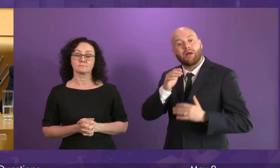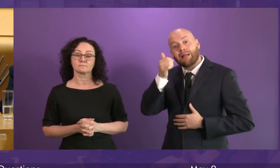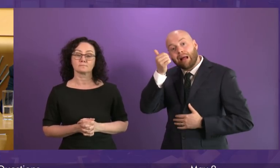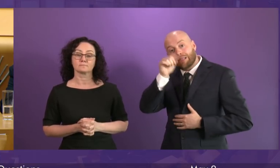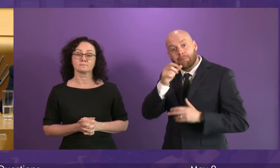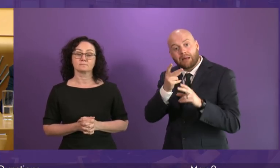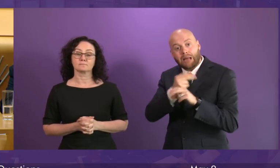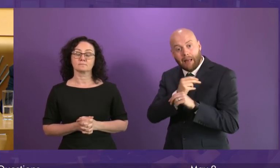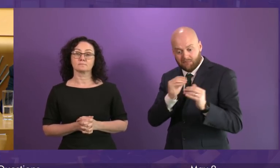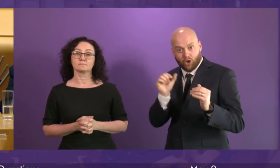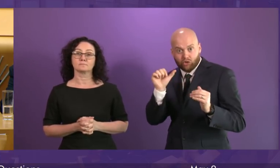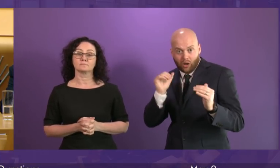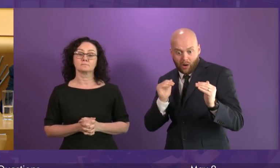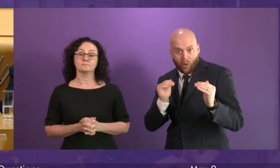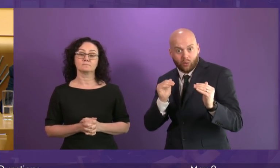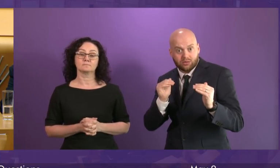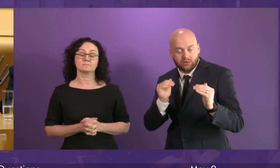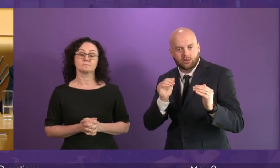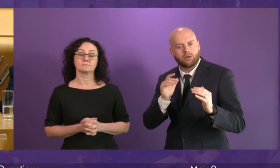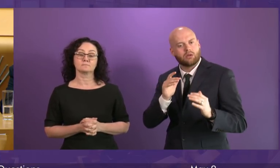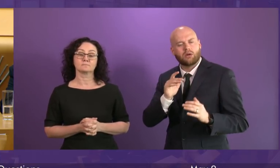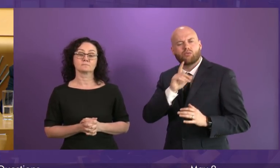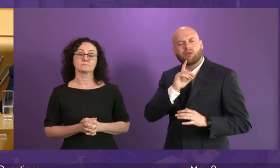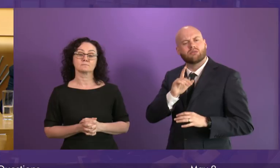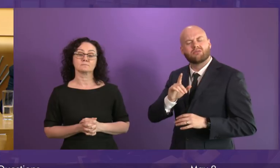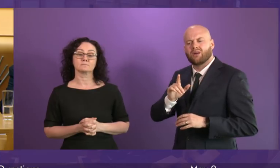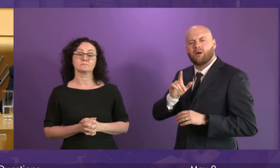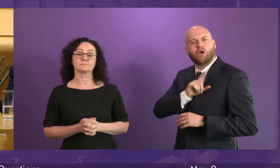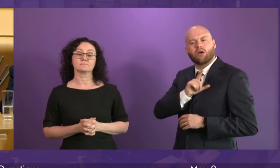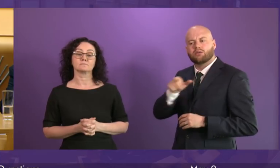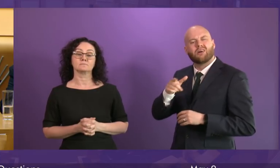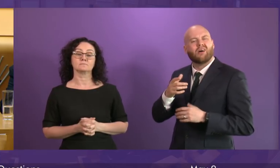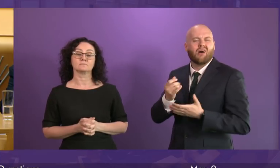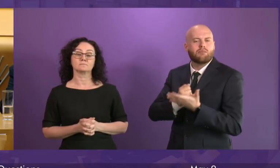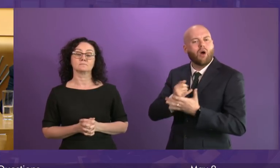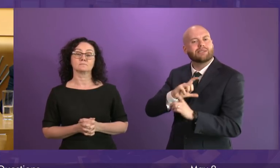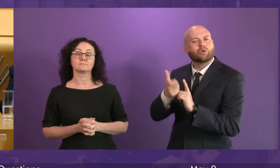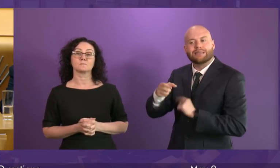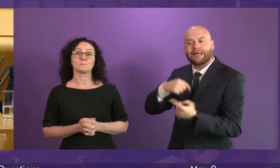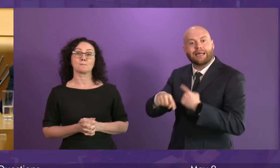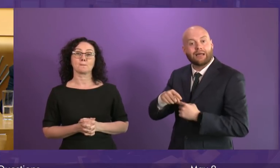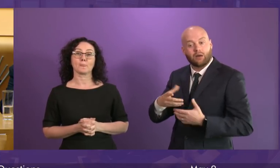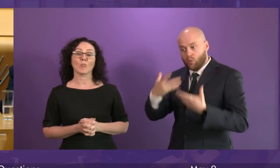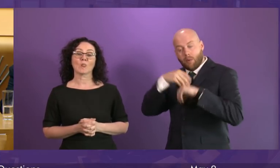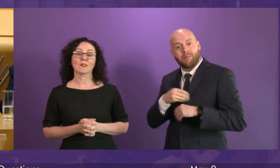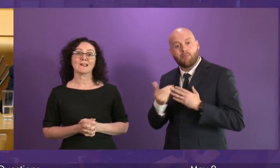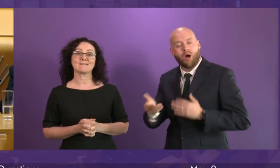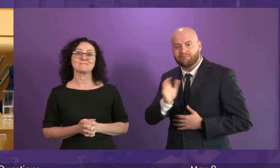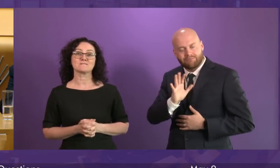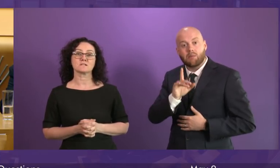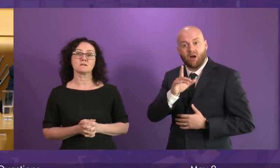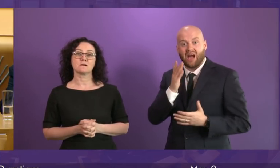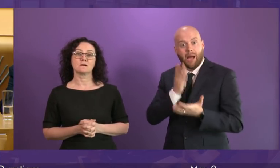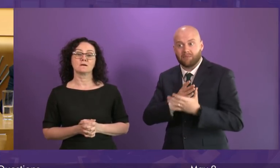results are markedly better in our poorest communities but because attainment has declined rapidly among our most affluent